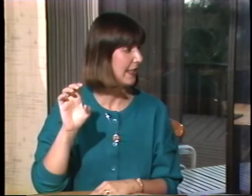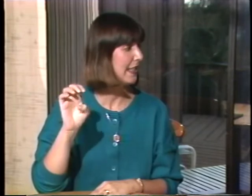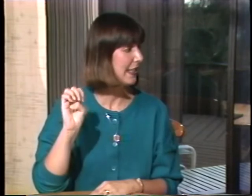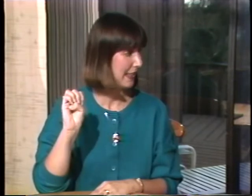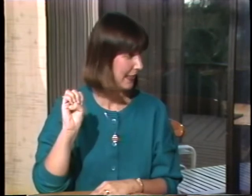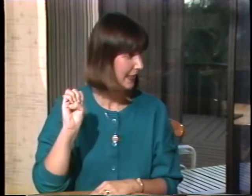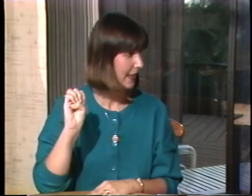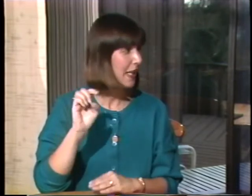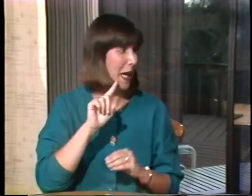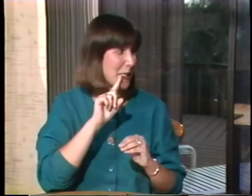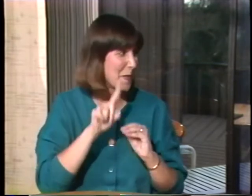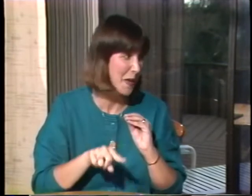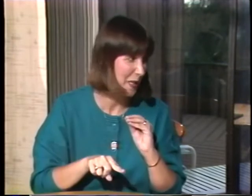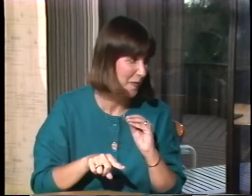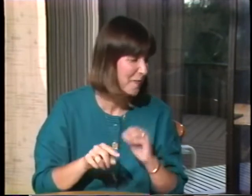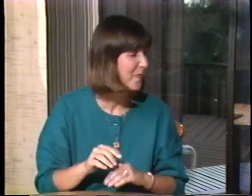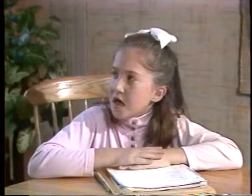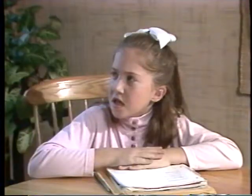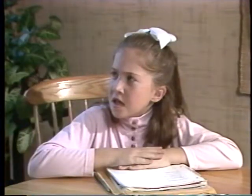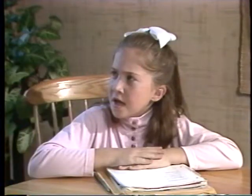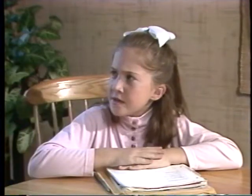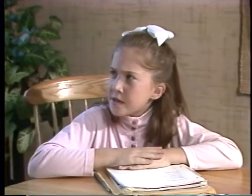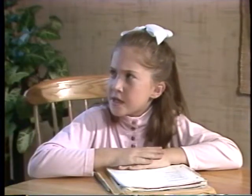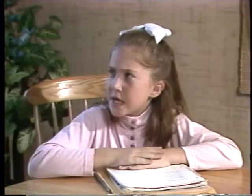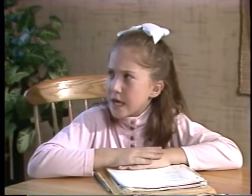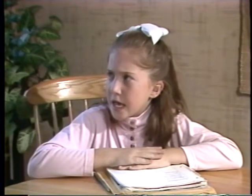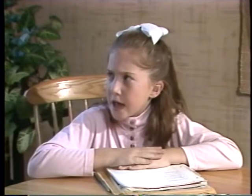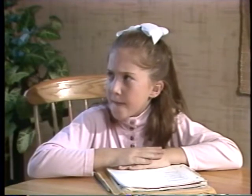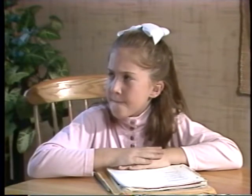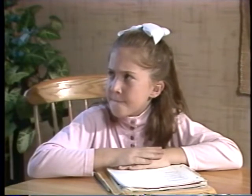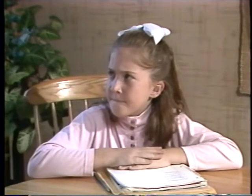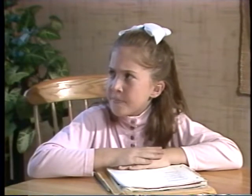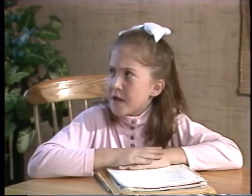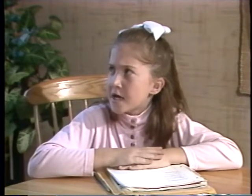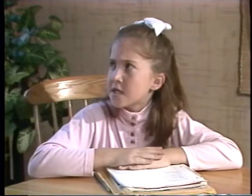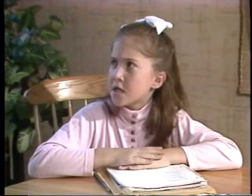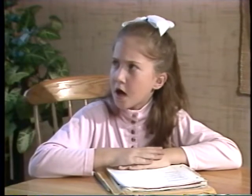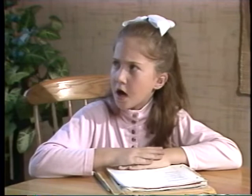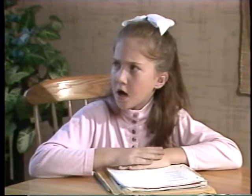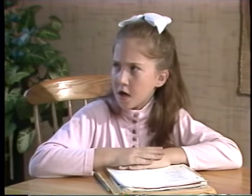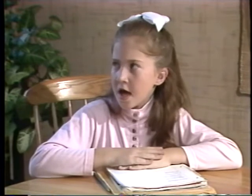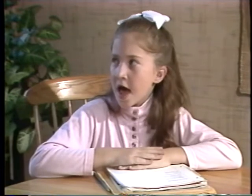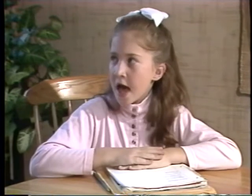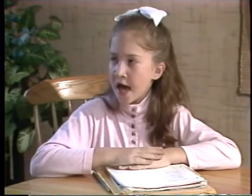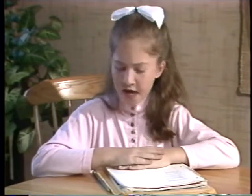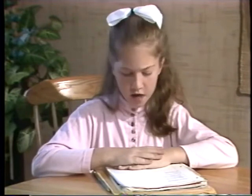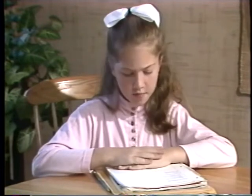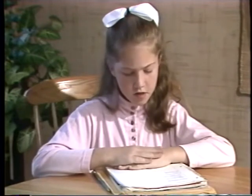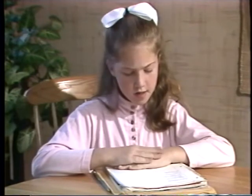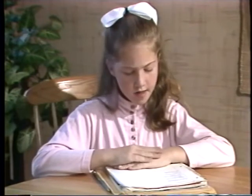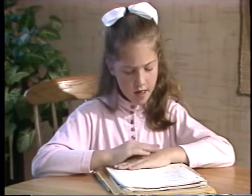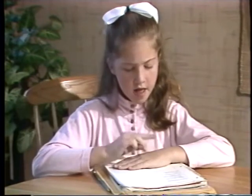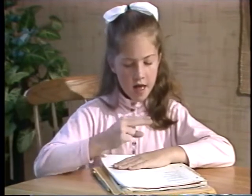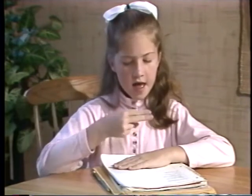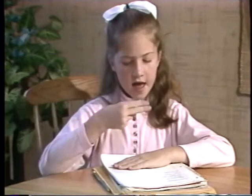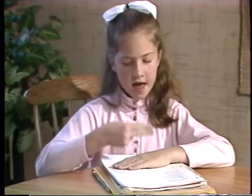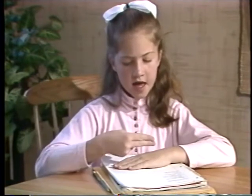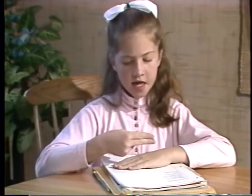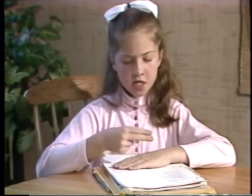-E and tomato. Let's see. That's ham, H